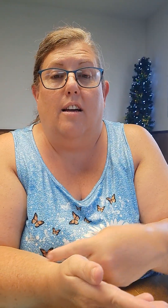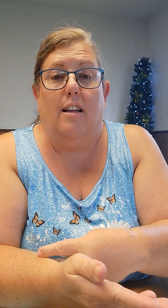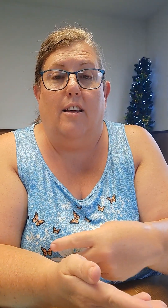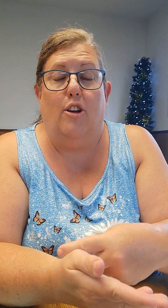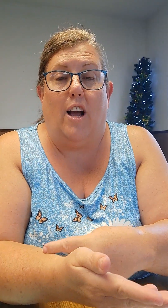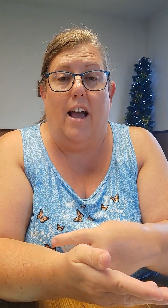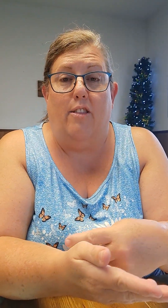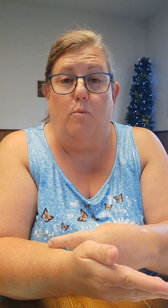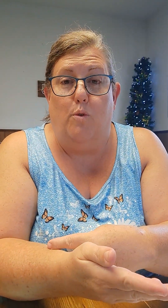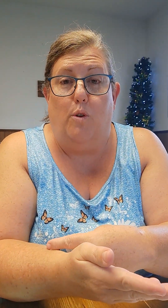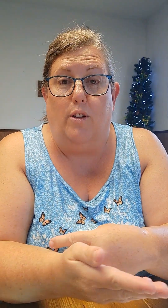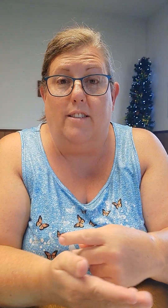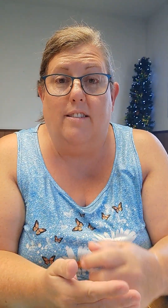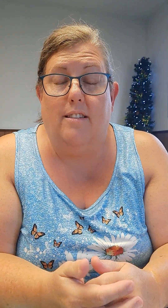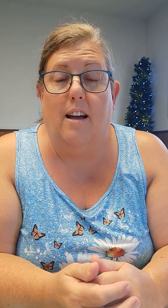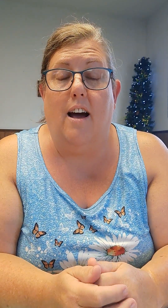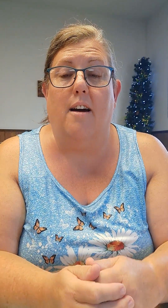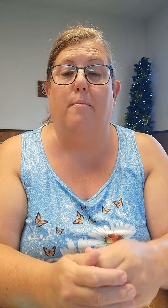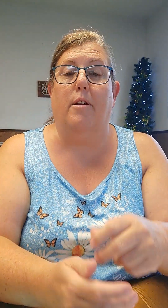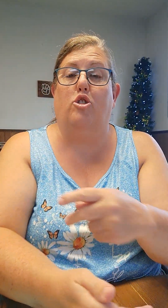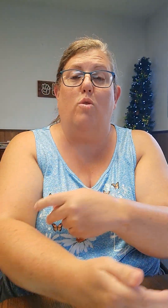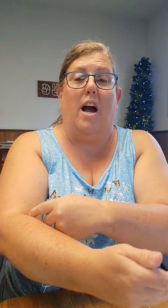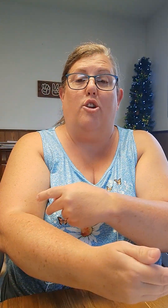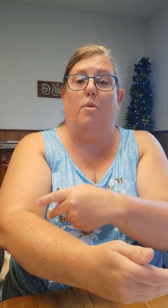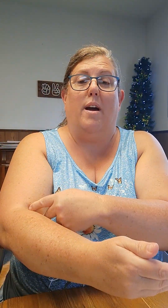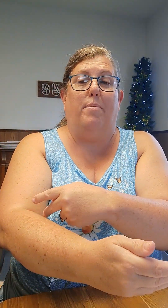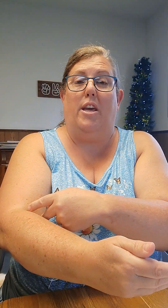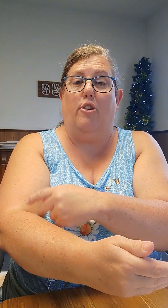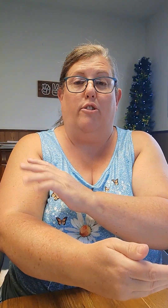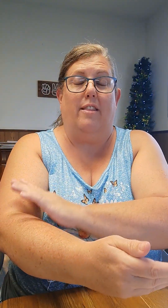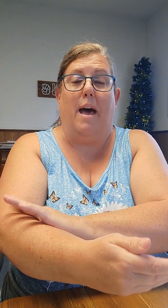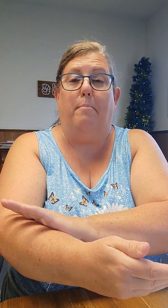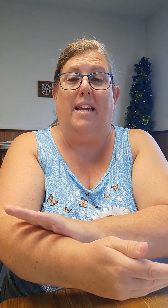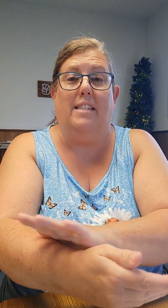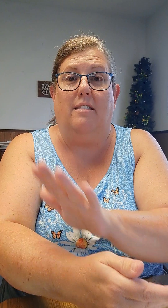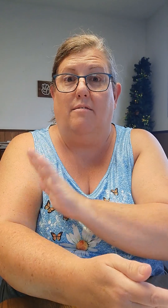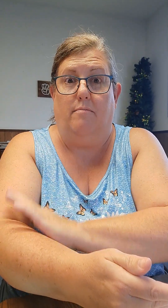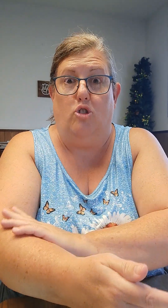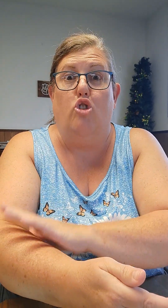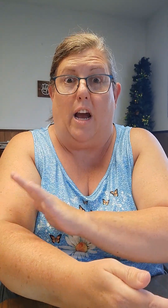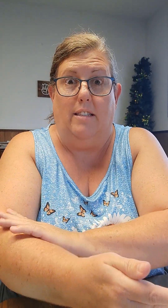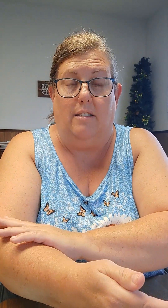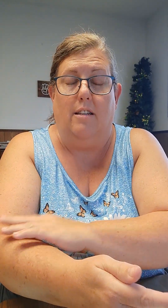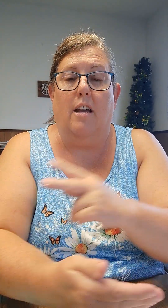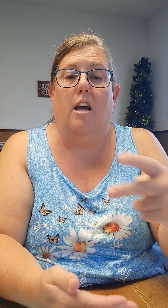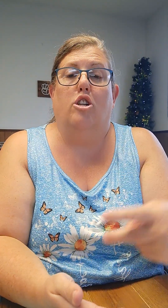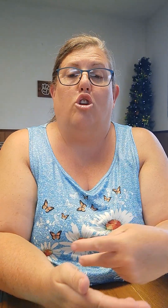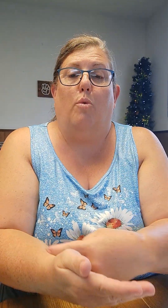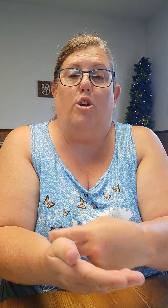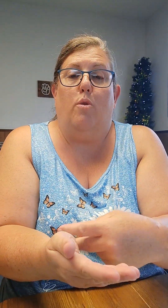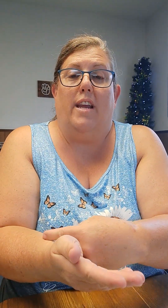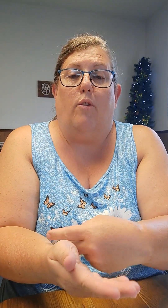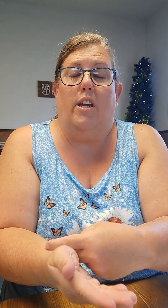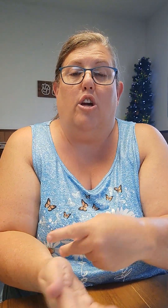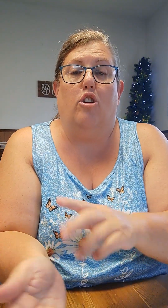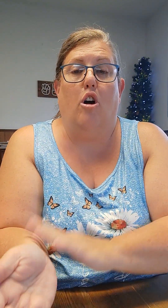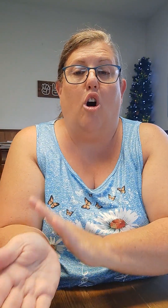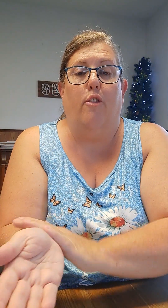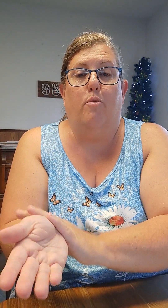You're cutting the wool. Do not do it up here. That means drugs. So you want to do it down here. On the